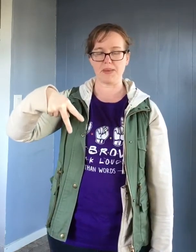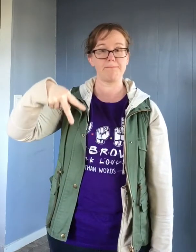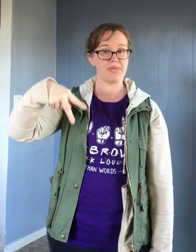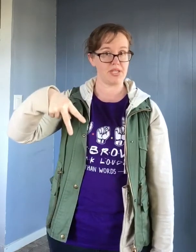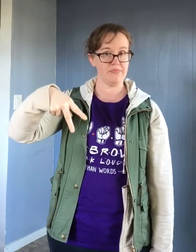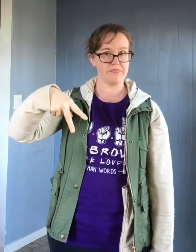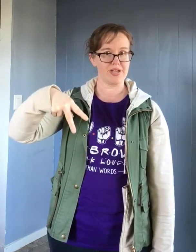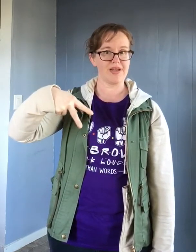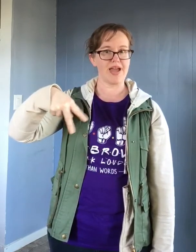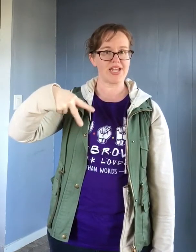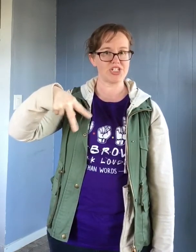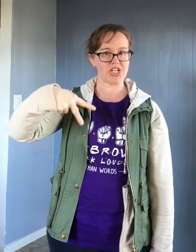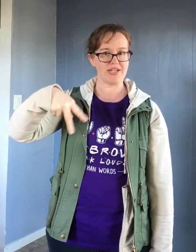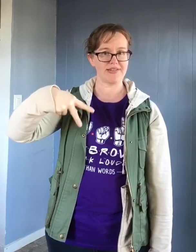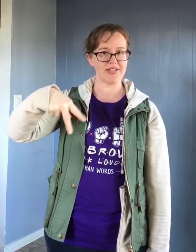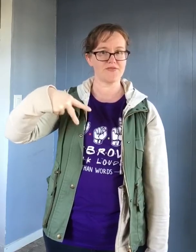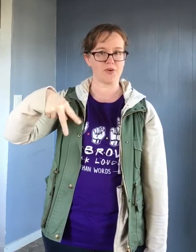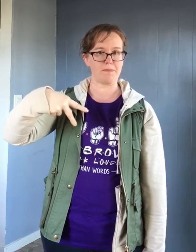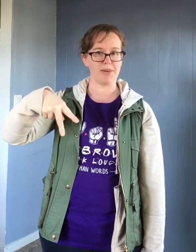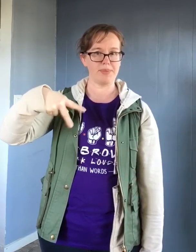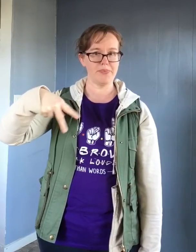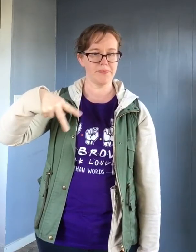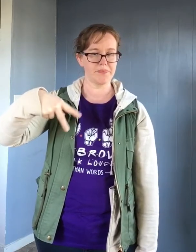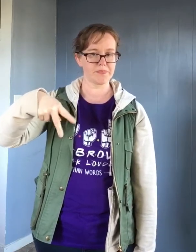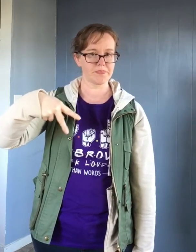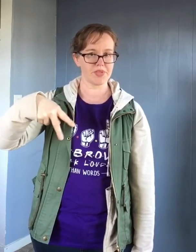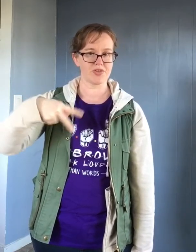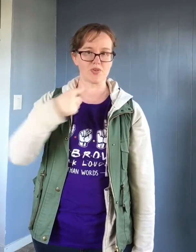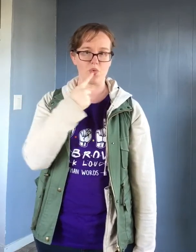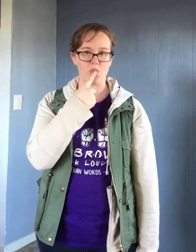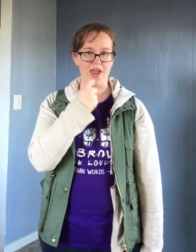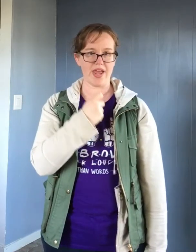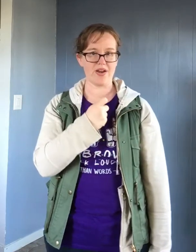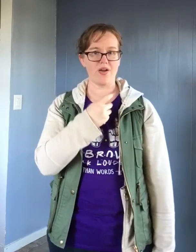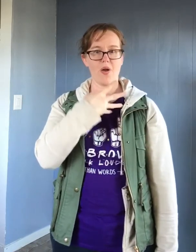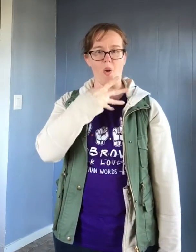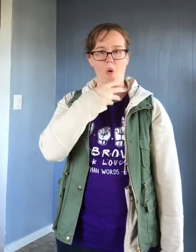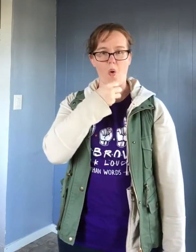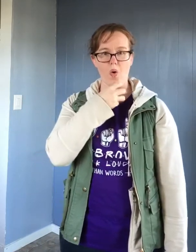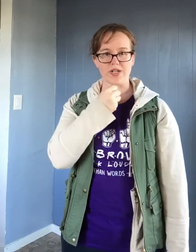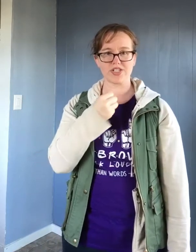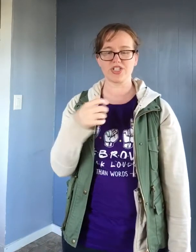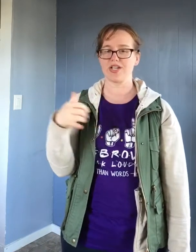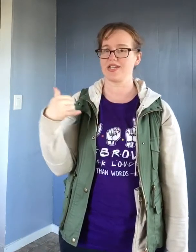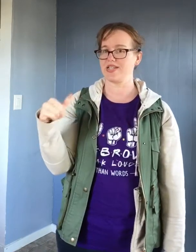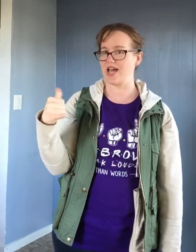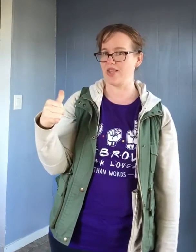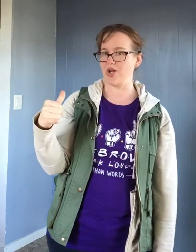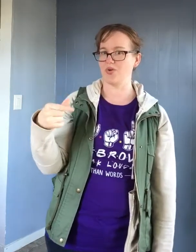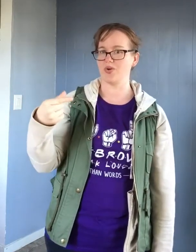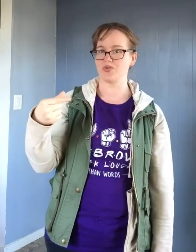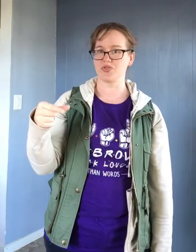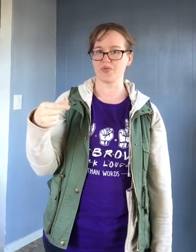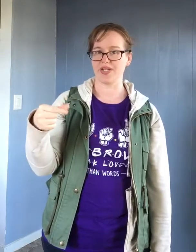P. And shakes is for purple. Red. Orange. Yellow. Green.